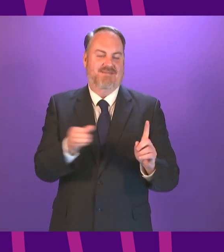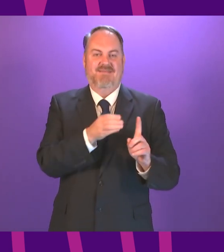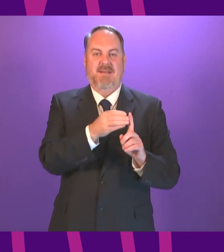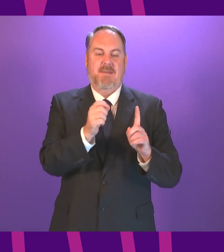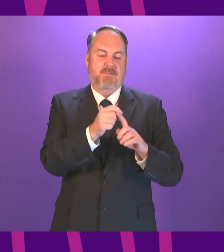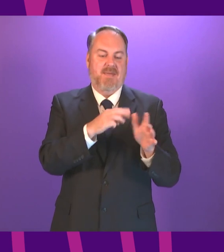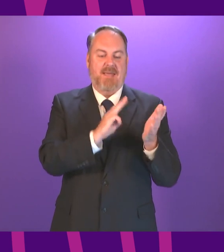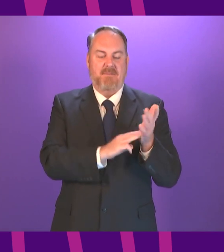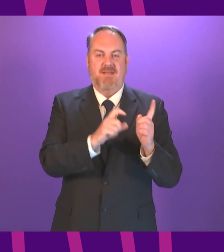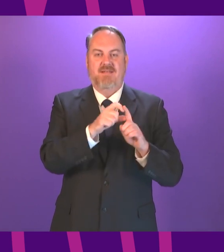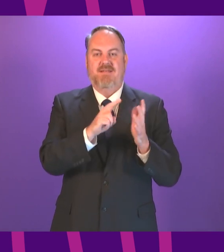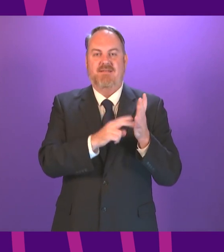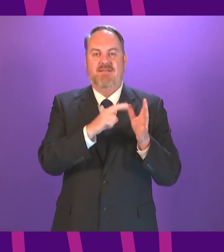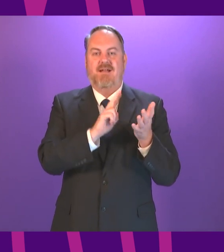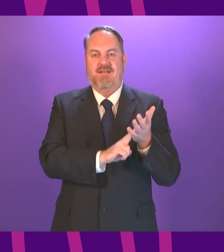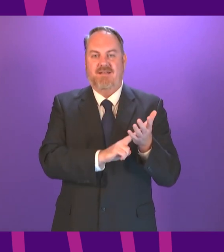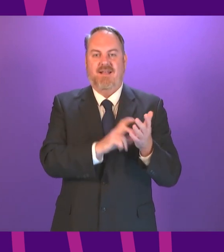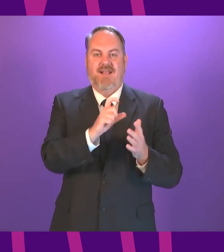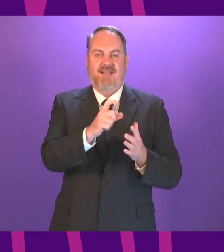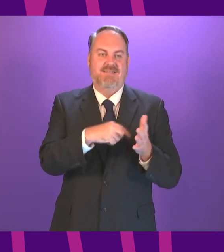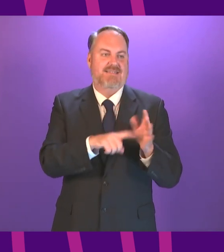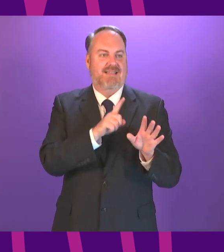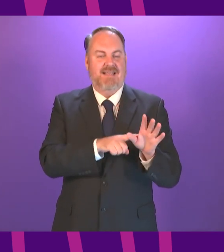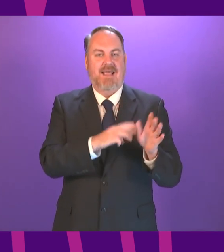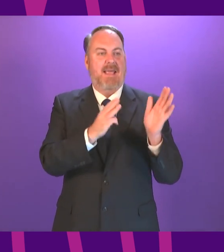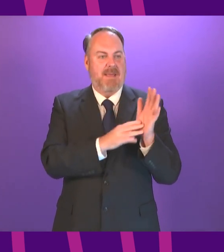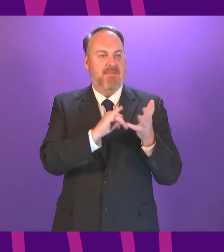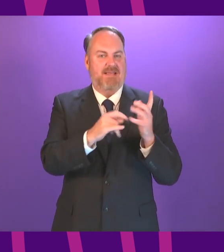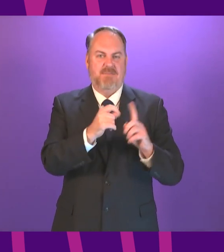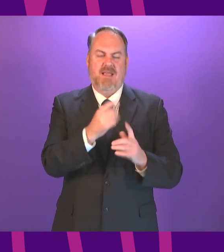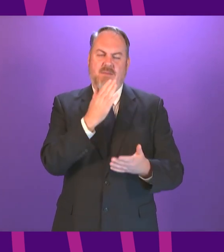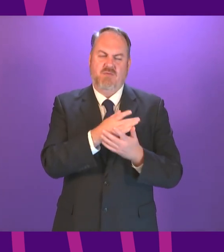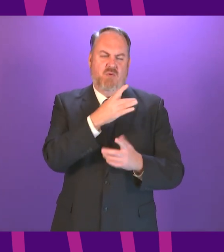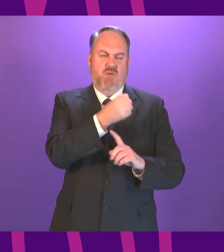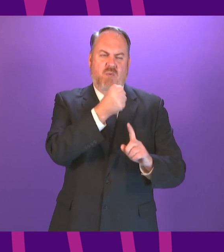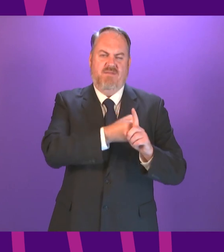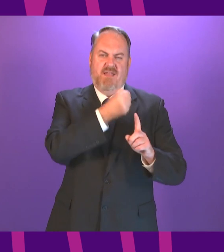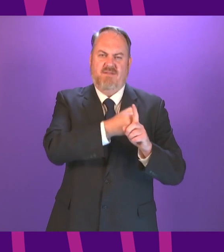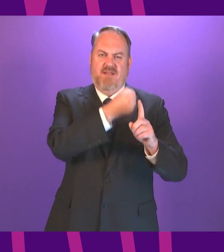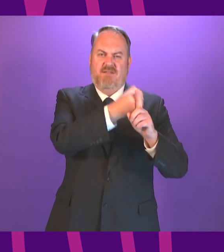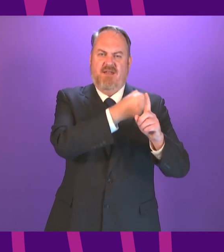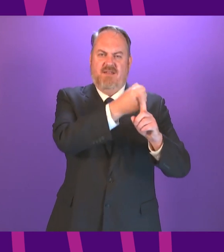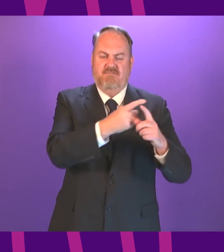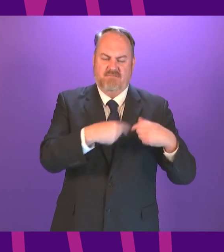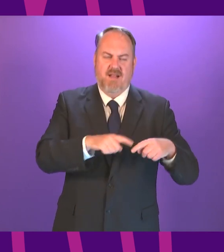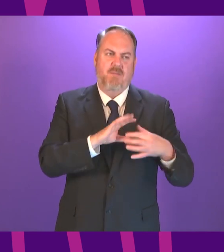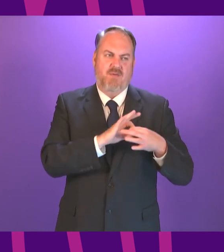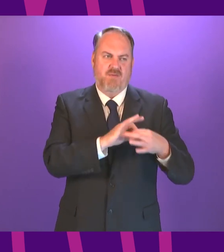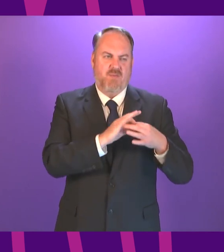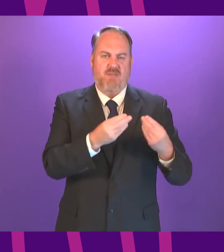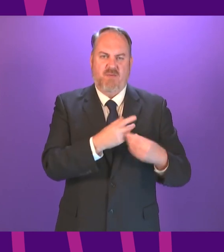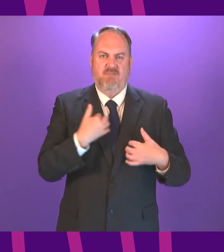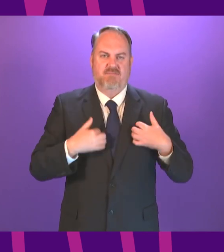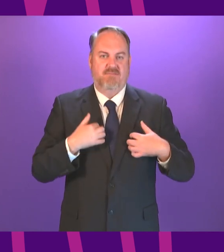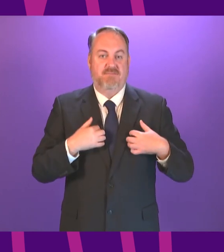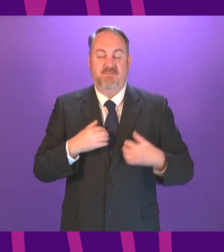Duncan Glancy MSP so you will be a fighter and I look forward to working with you Maggie Chapman